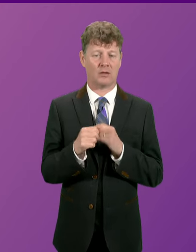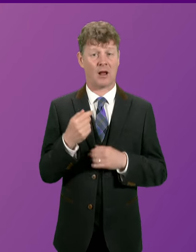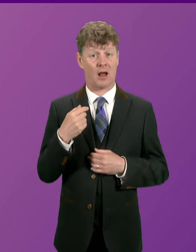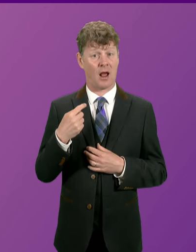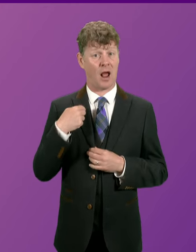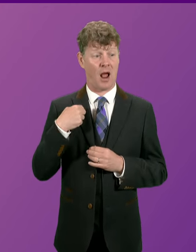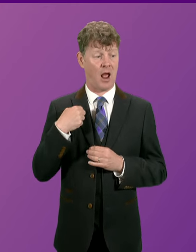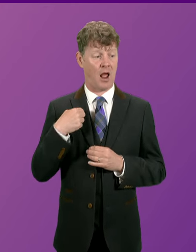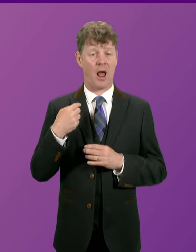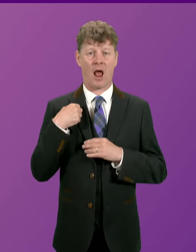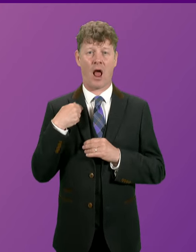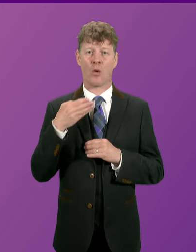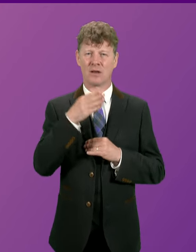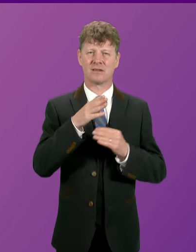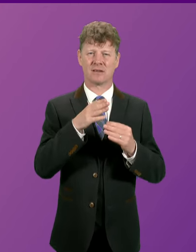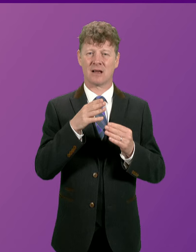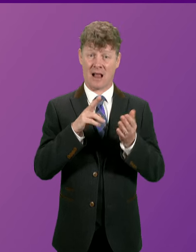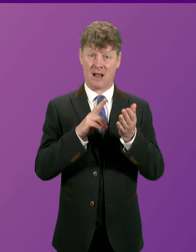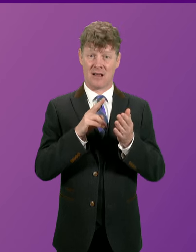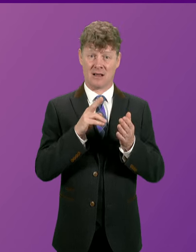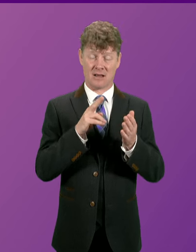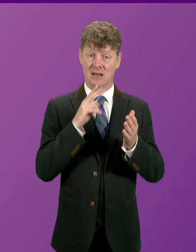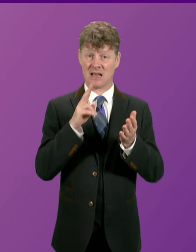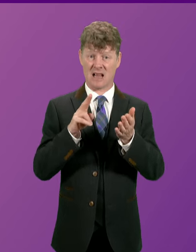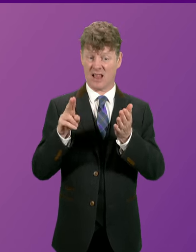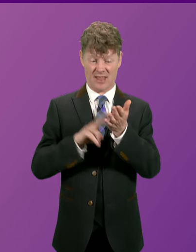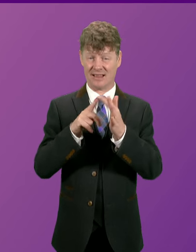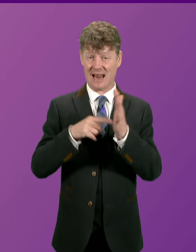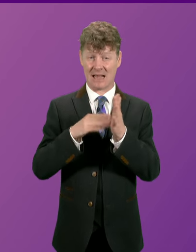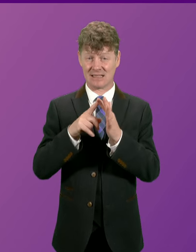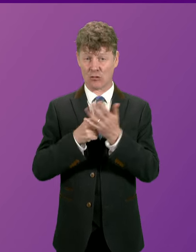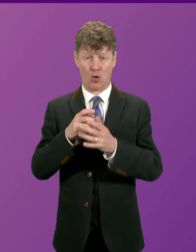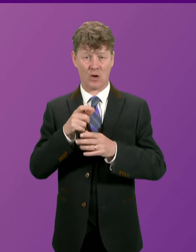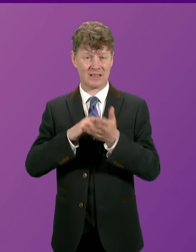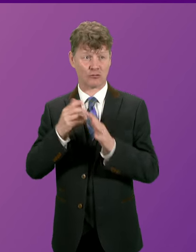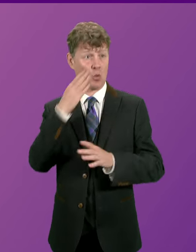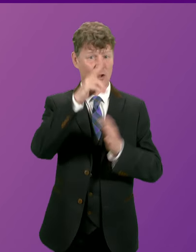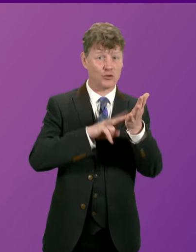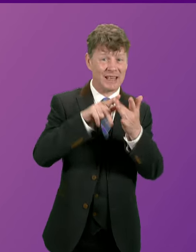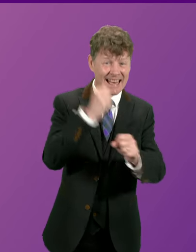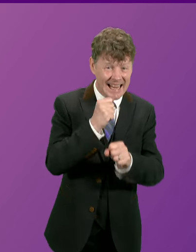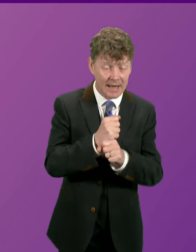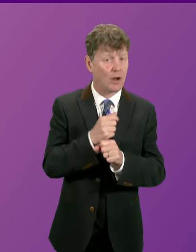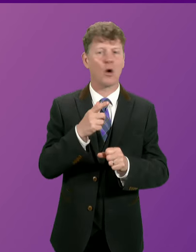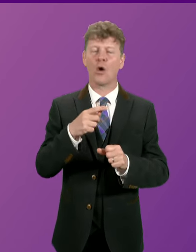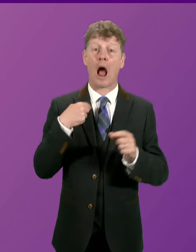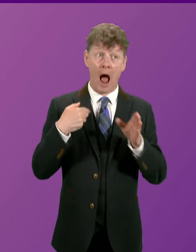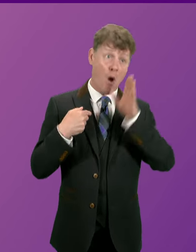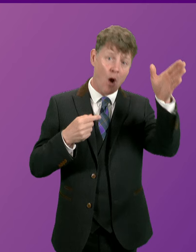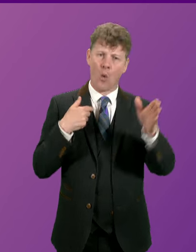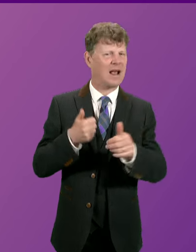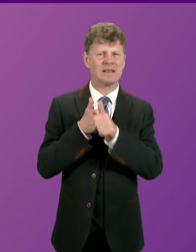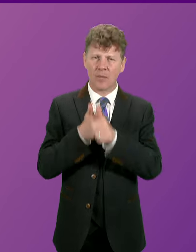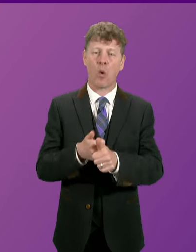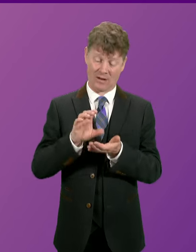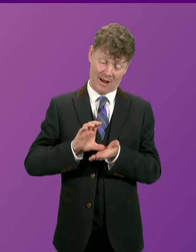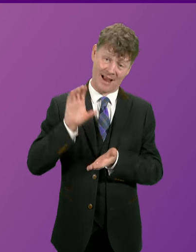Monday. The Net Zero Secretary was in NIG on Tuesday, supporting the announcements of formidable investments